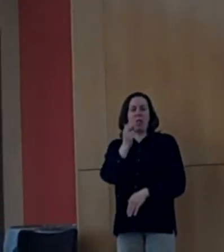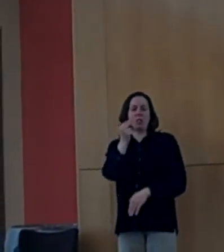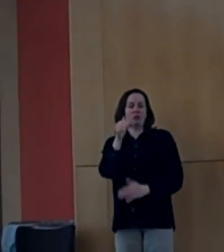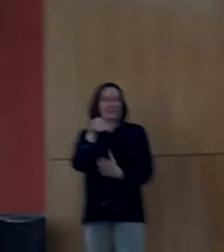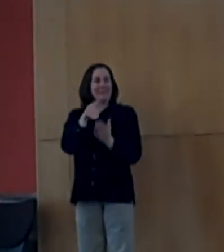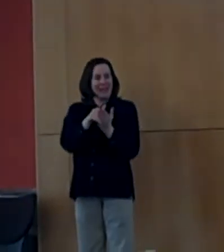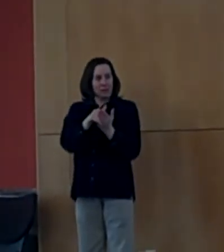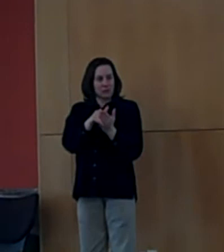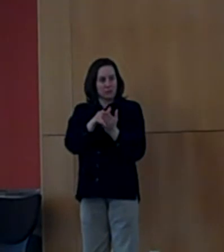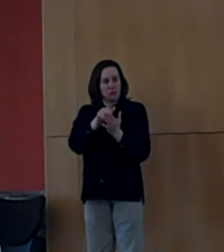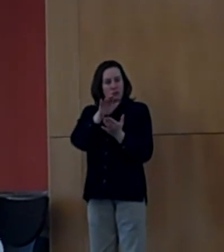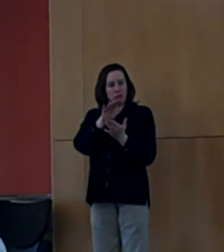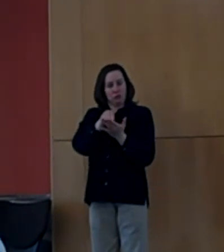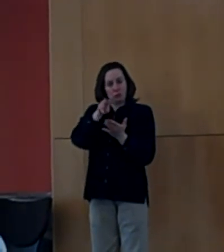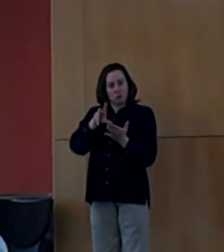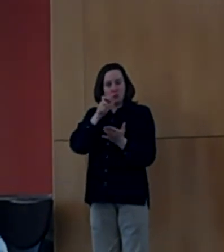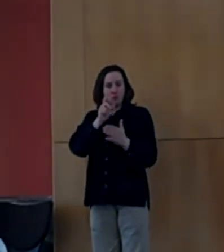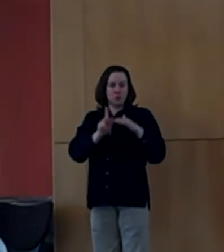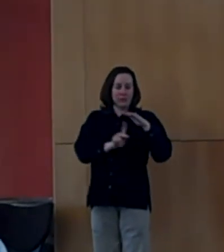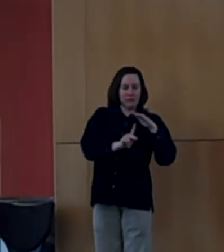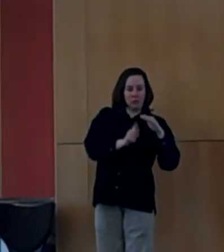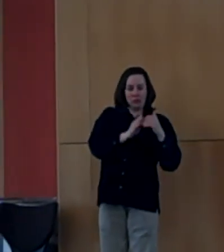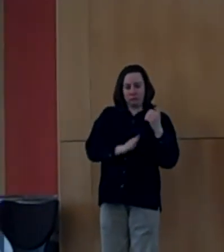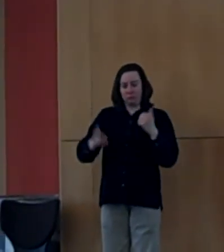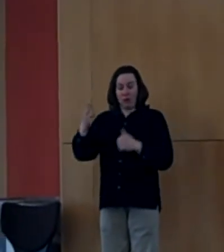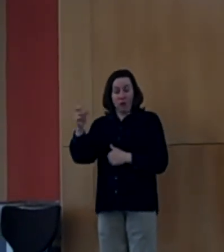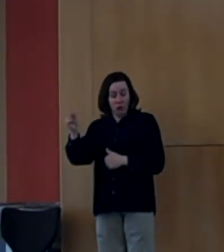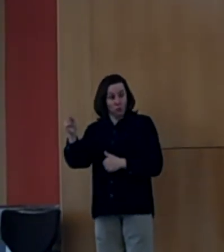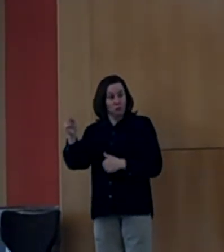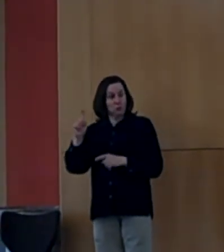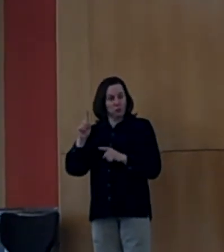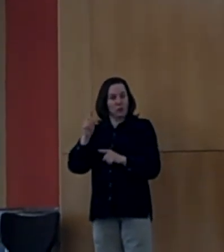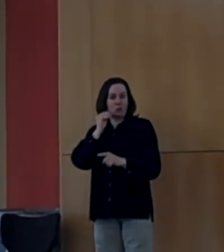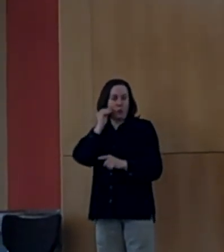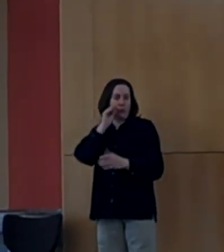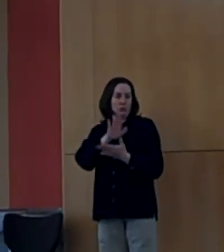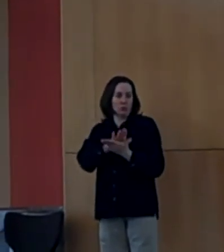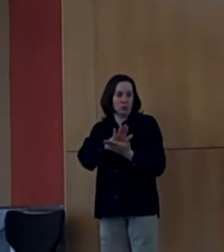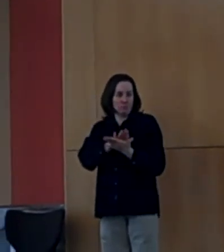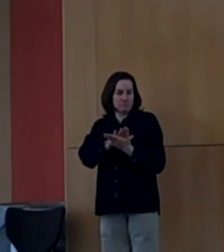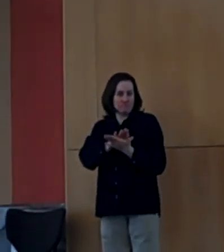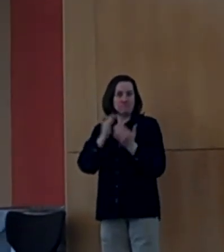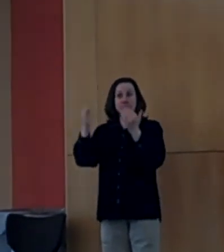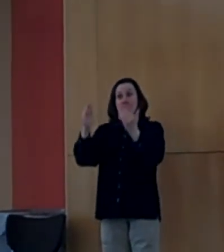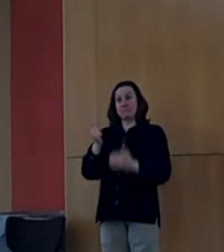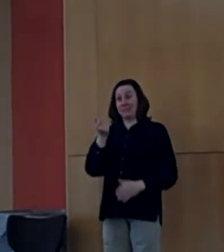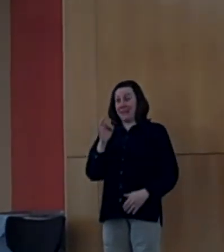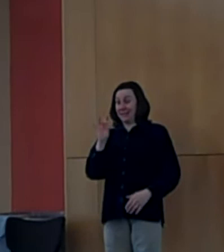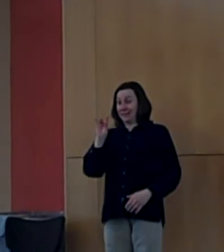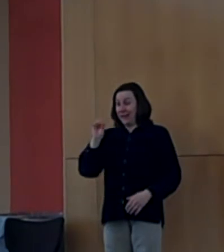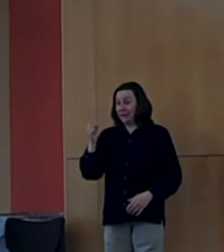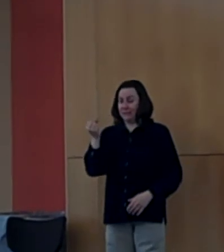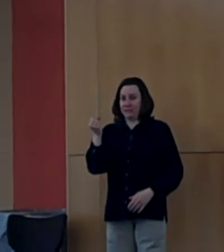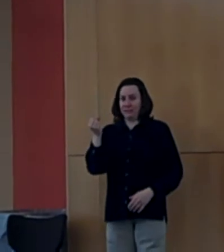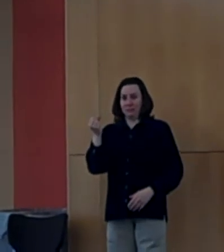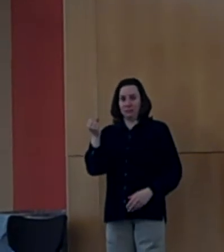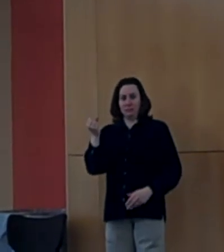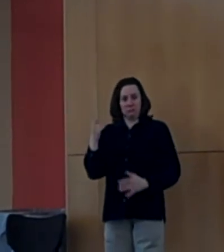in the United States. During the 1980s, the religious and secular leaders considered